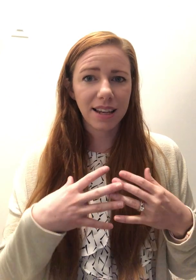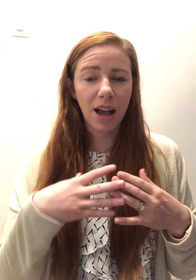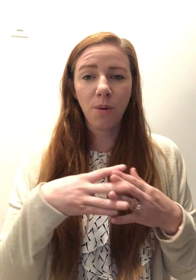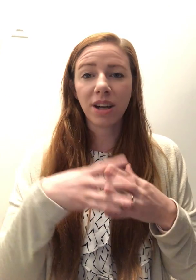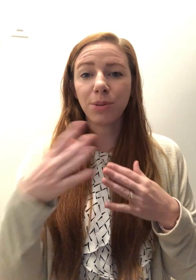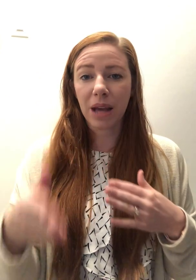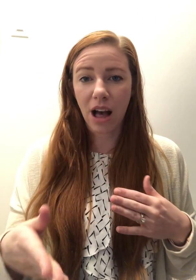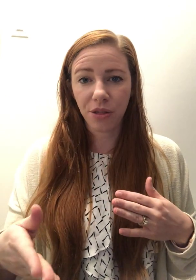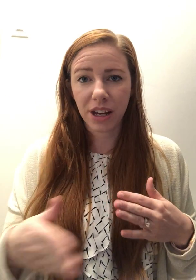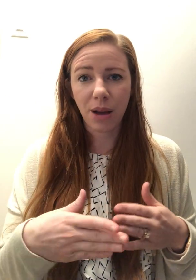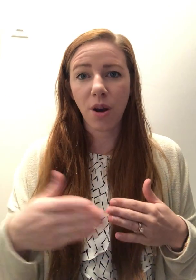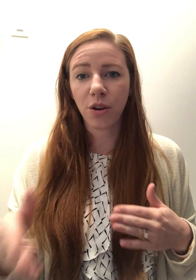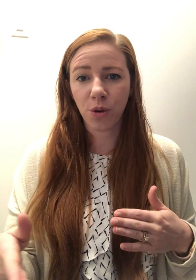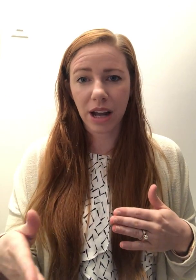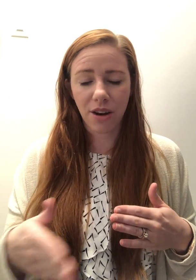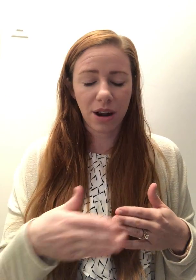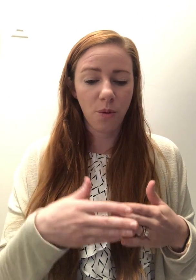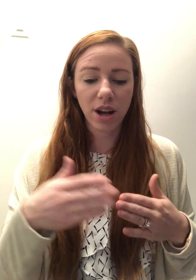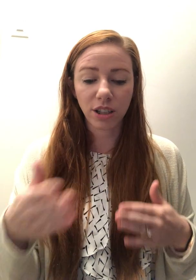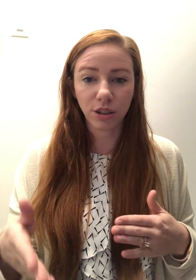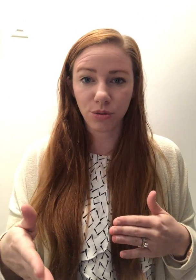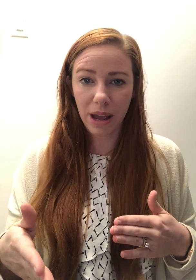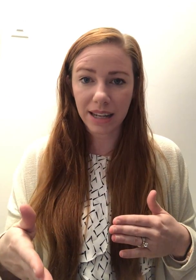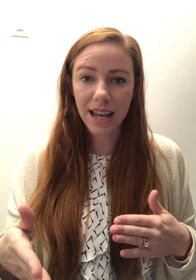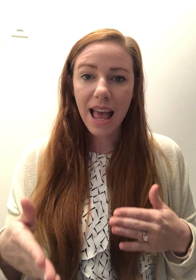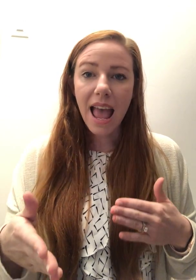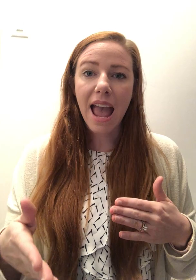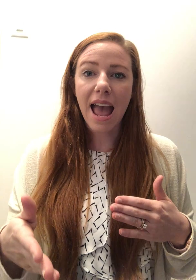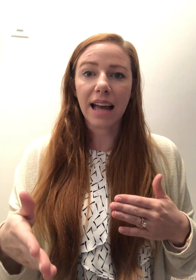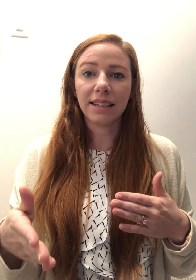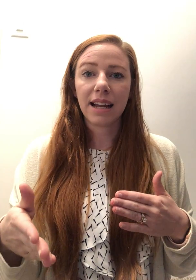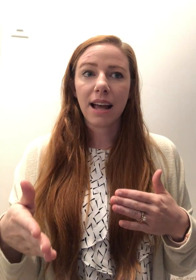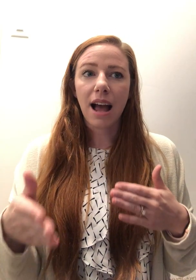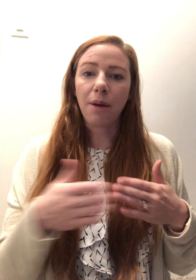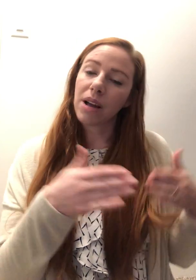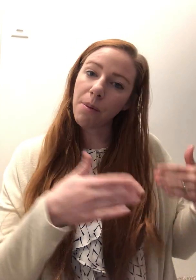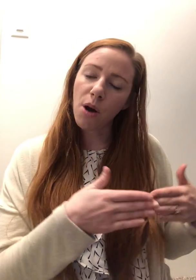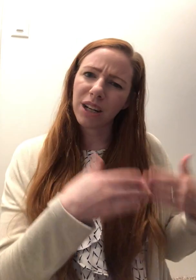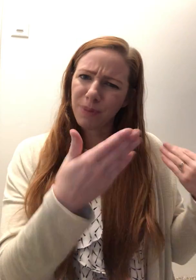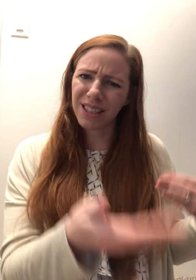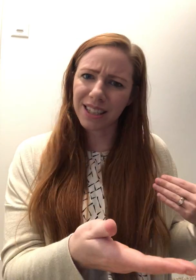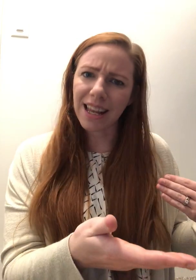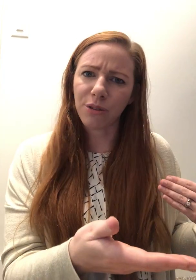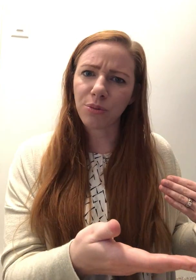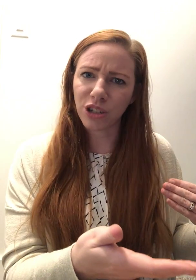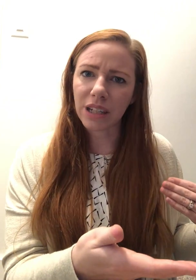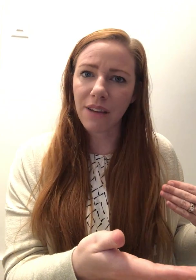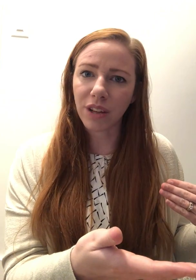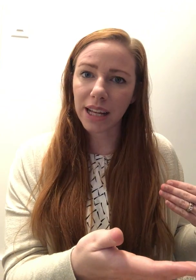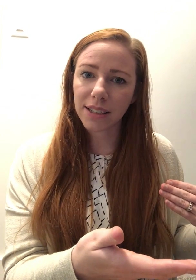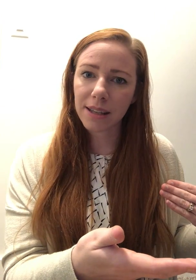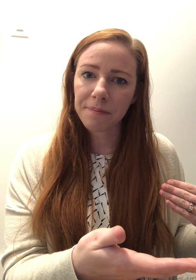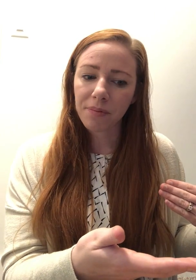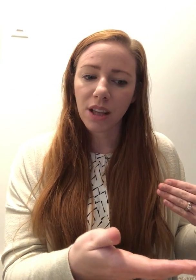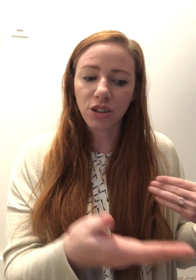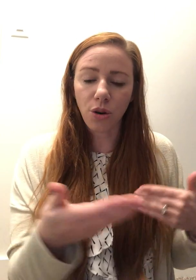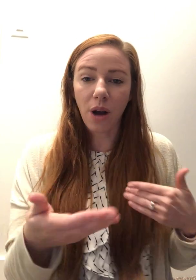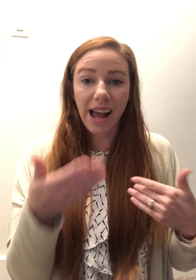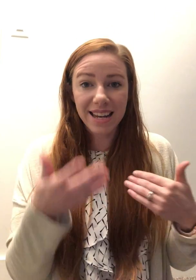I wanted to be healthy and I wanted to work out and I wanted to lose weight and I would come home and I spend six hours watching Netflix. So I